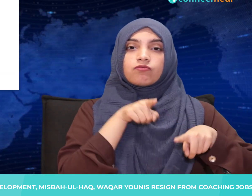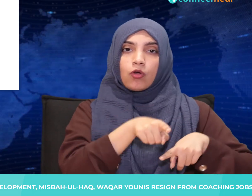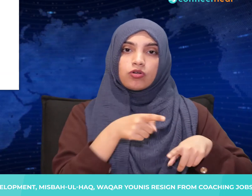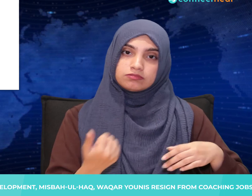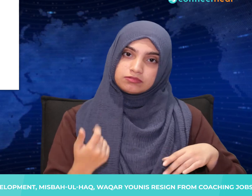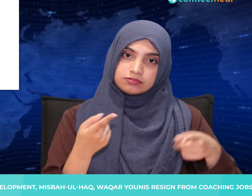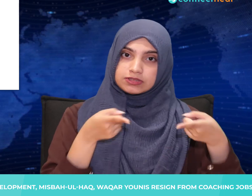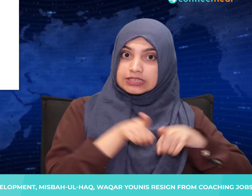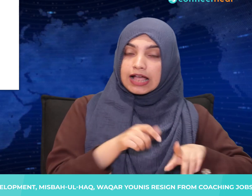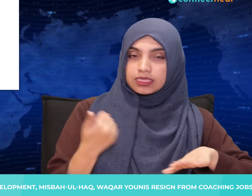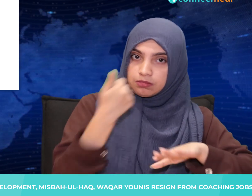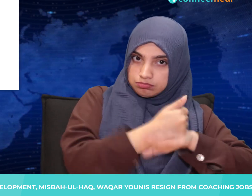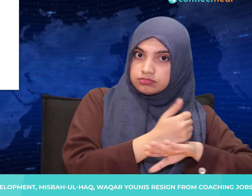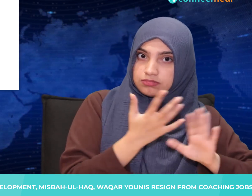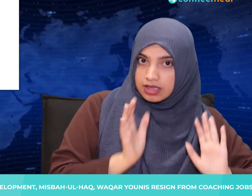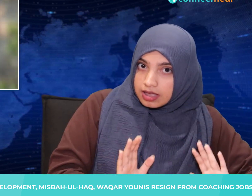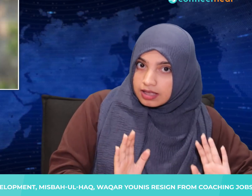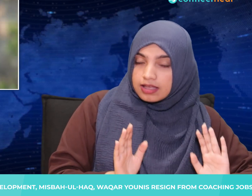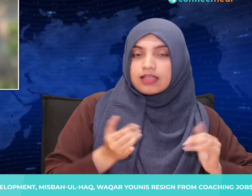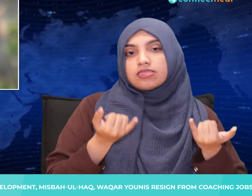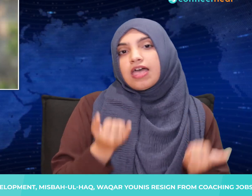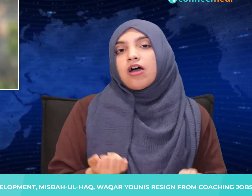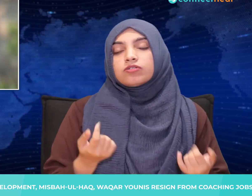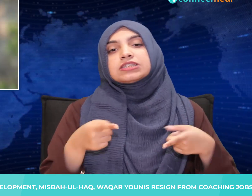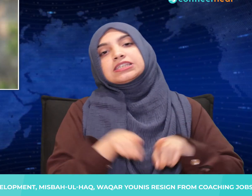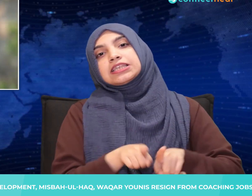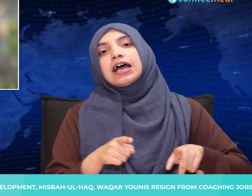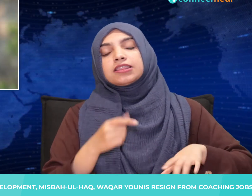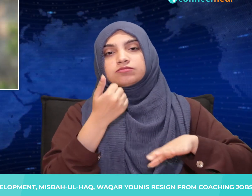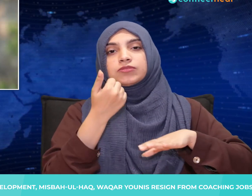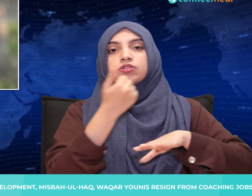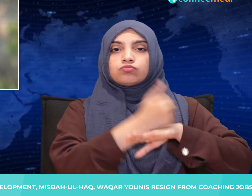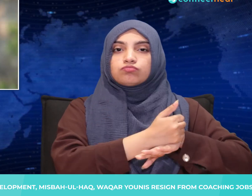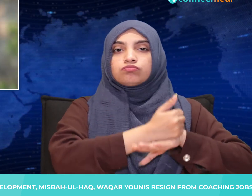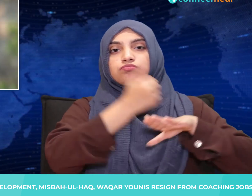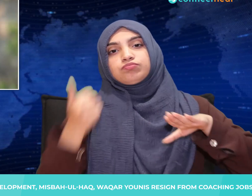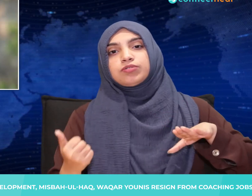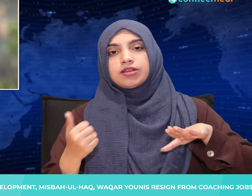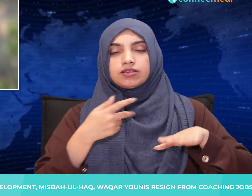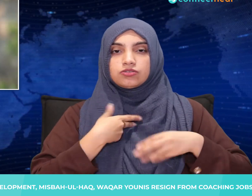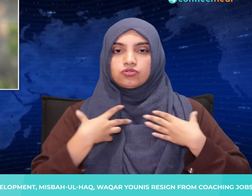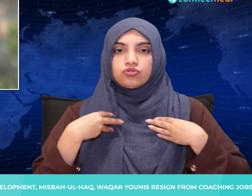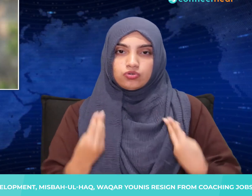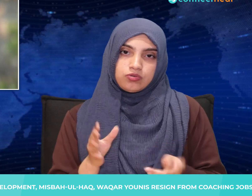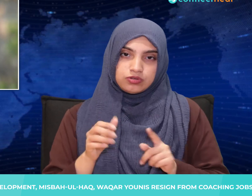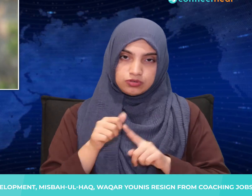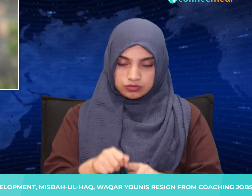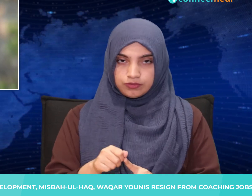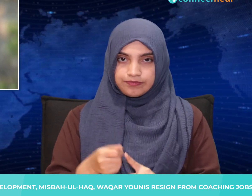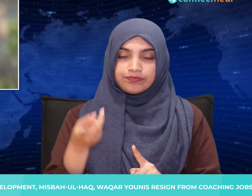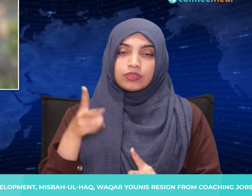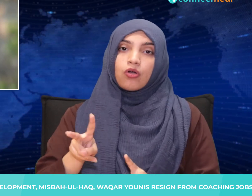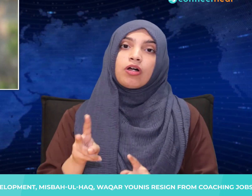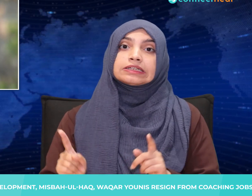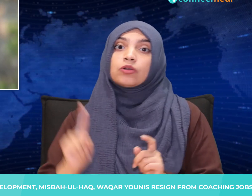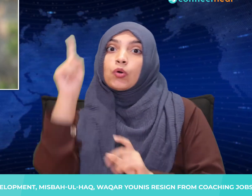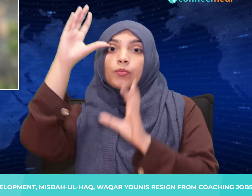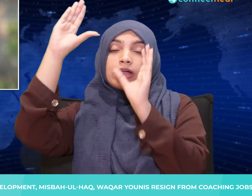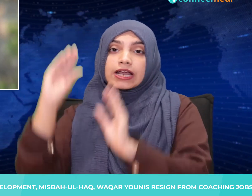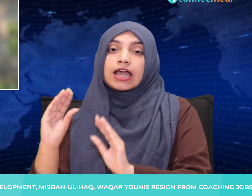Working with the Pakistan bowlers, including the youngsters, including been most satisfying as they have